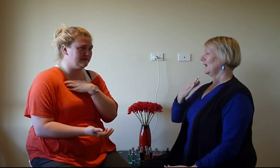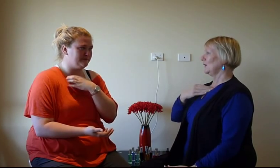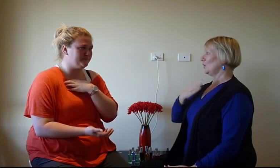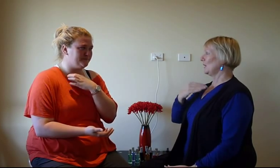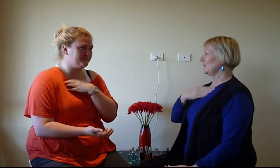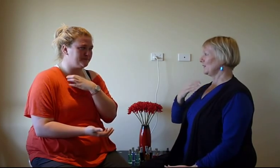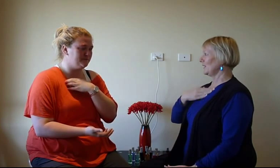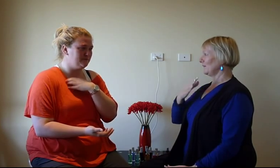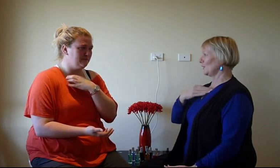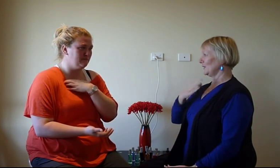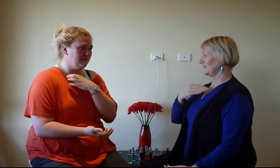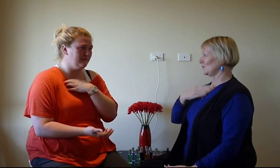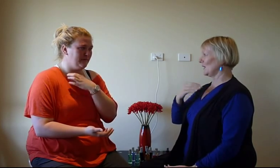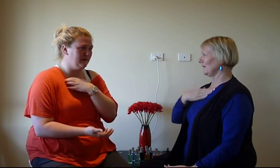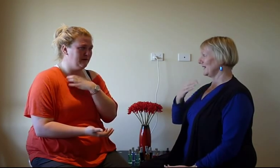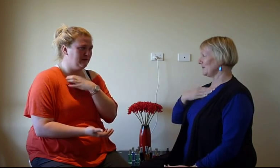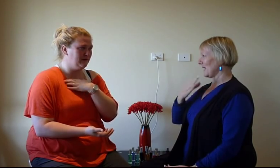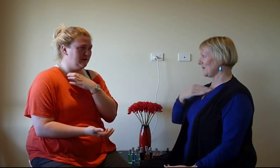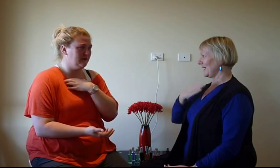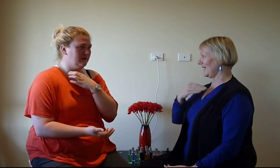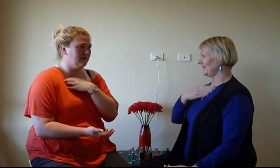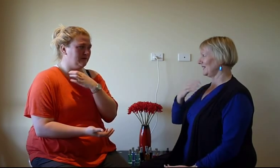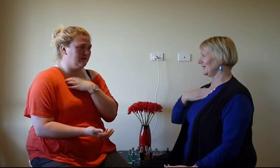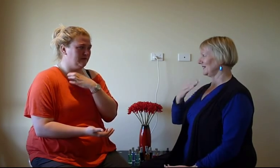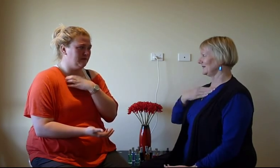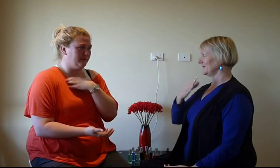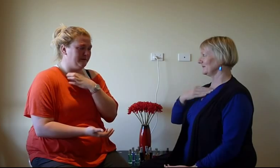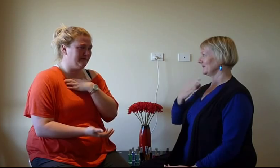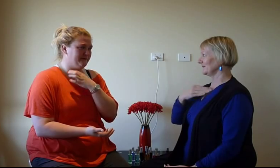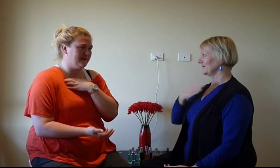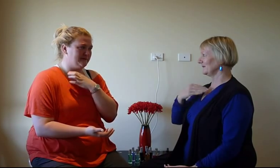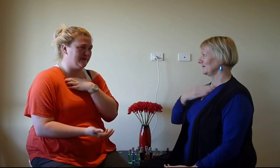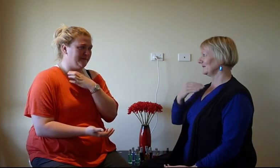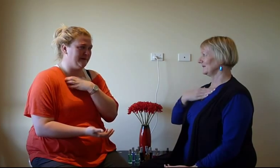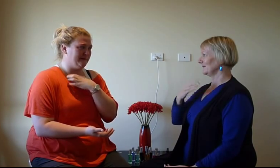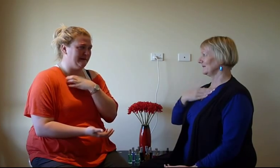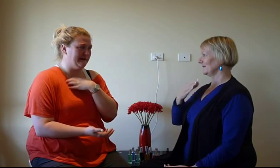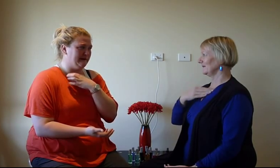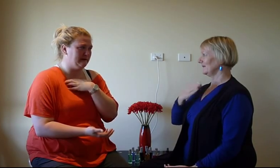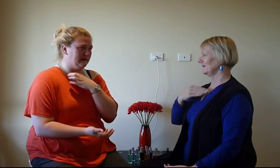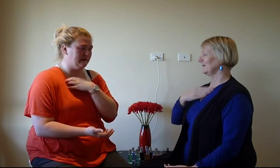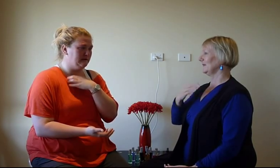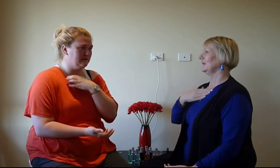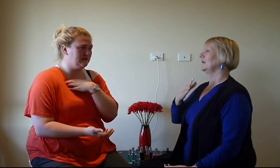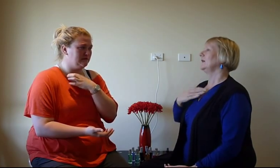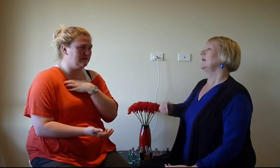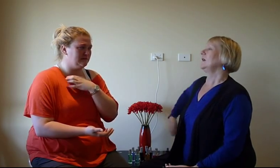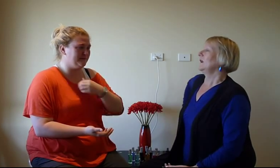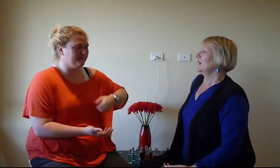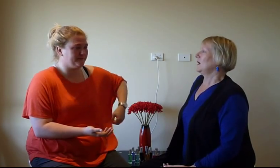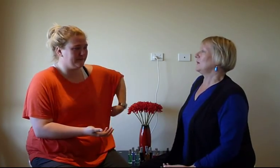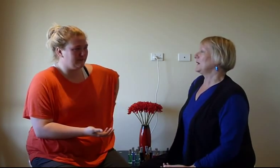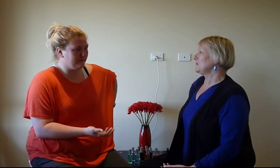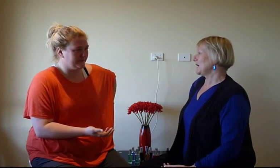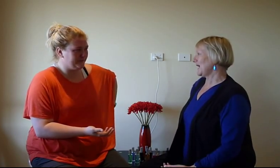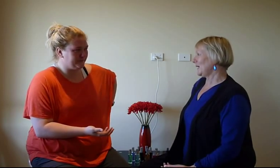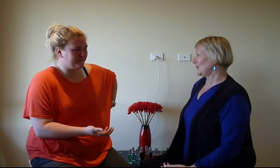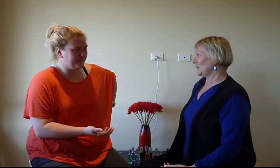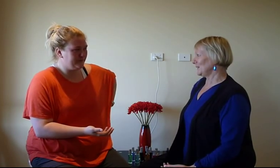No wonder I've got this worry about my hand healing. No wonder I've got this worry about my hand healing. I'm letting my hand know.